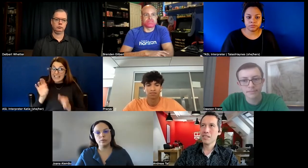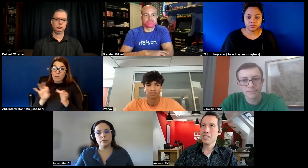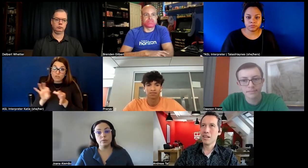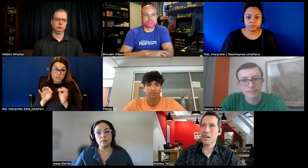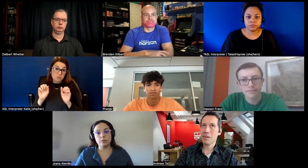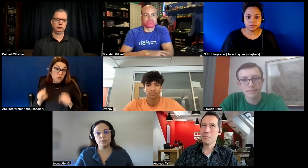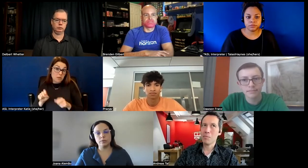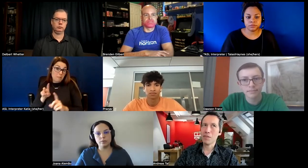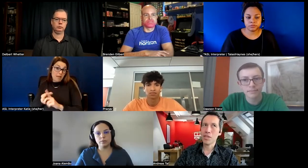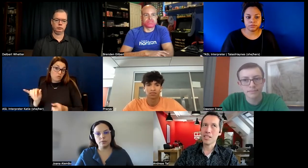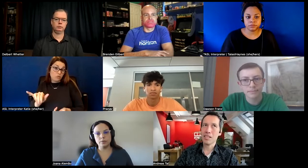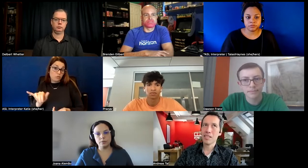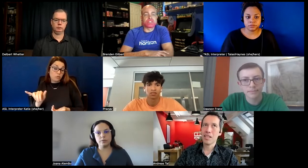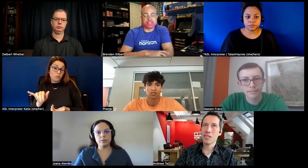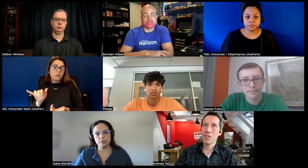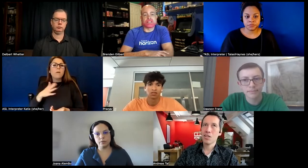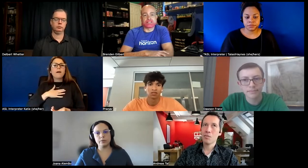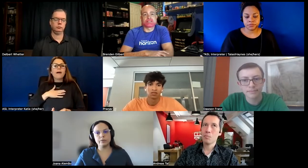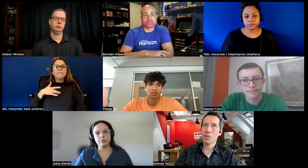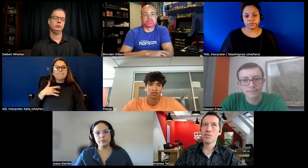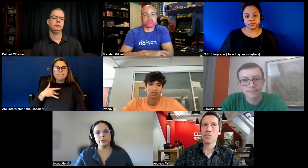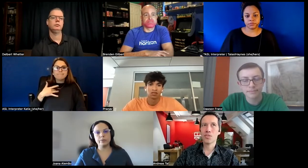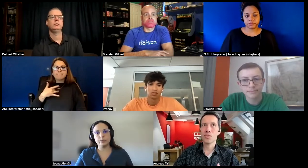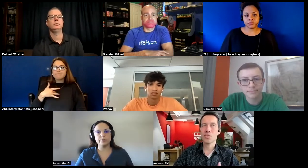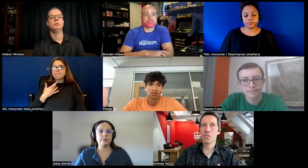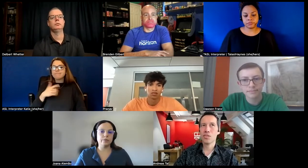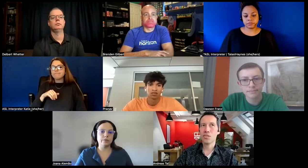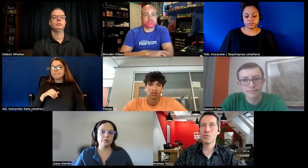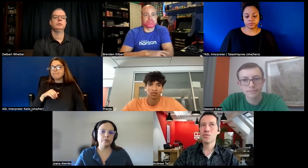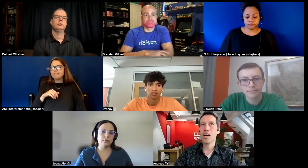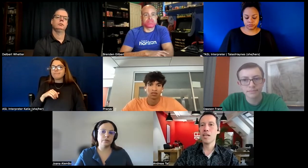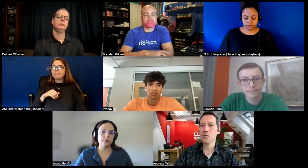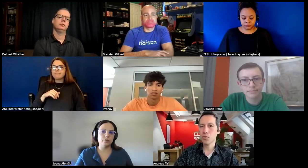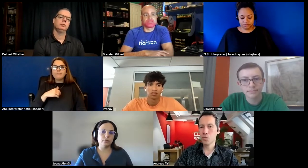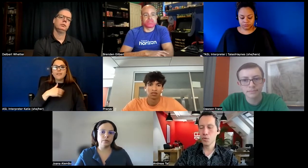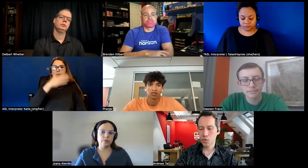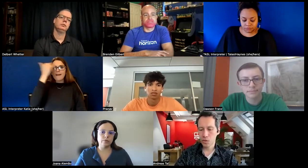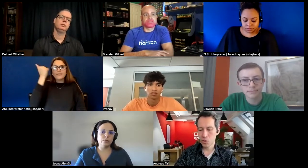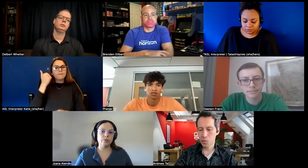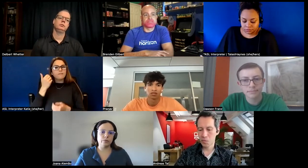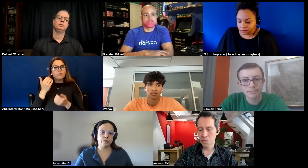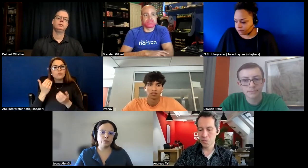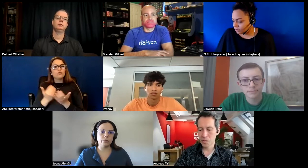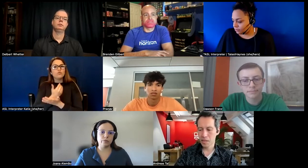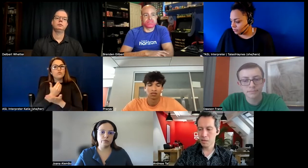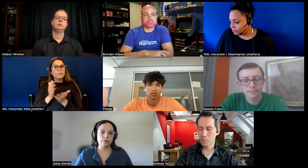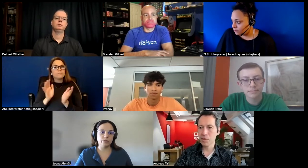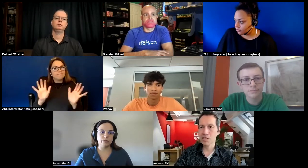my my feeling is that because of this new drive to um implement and